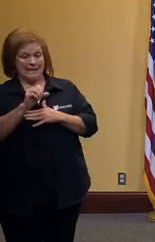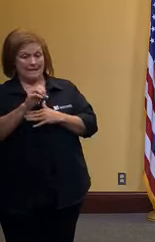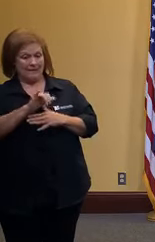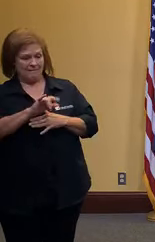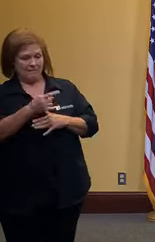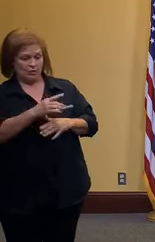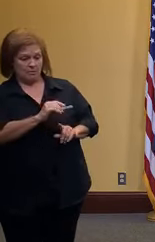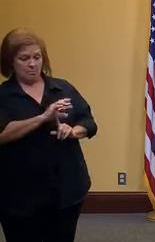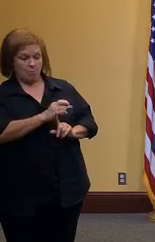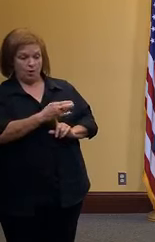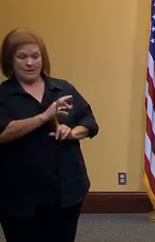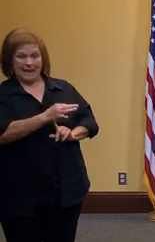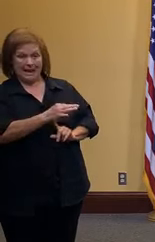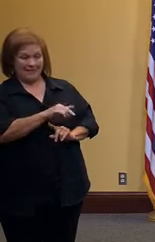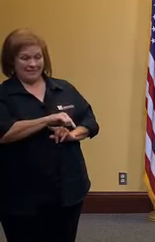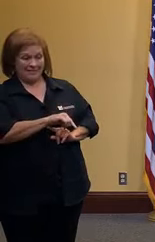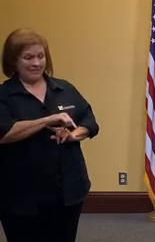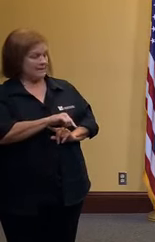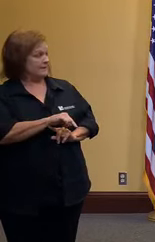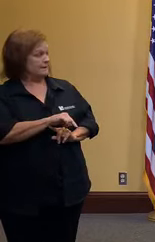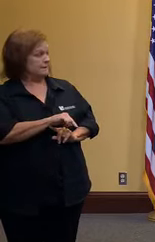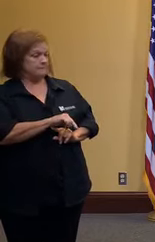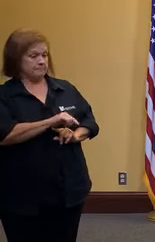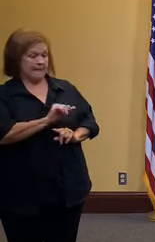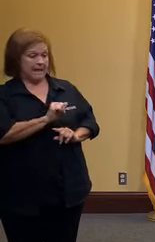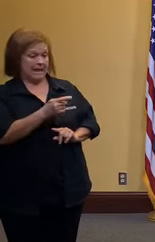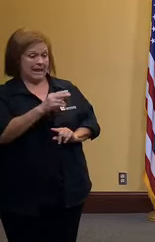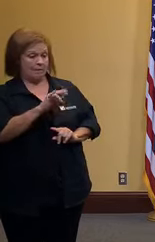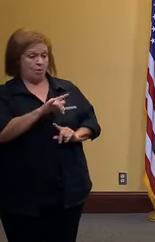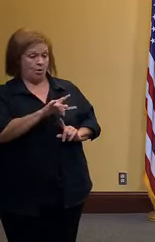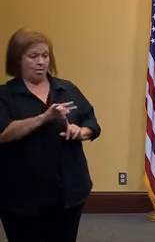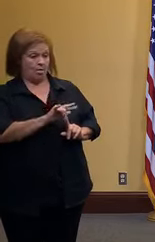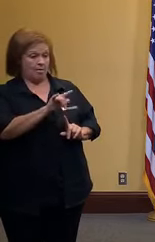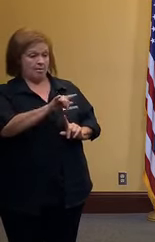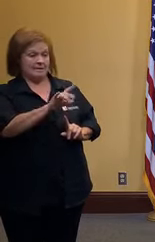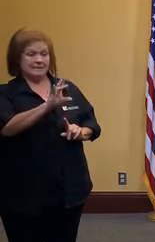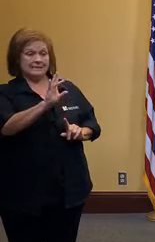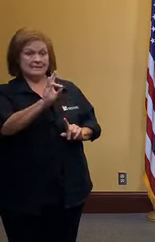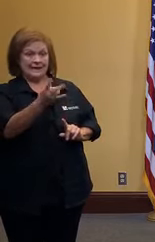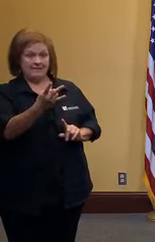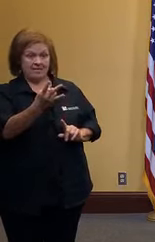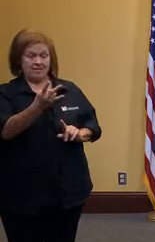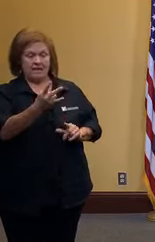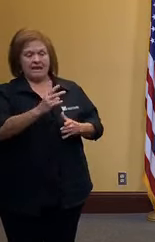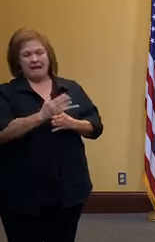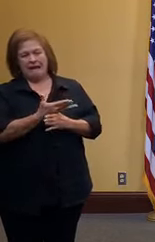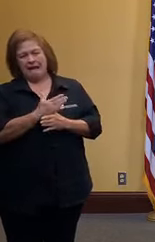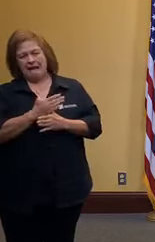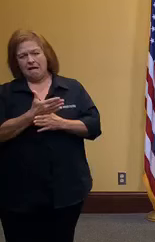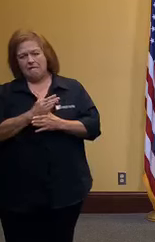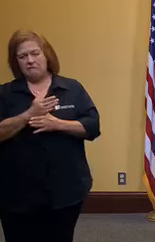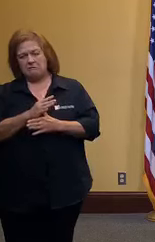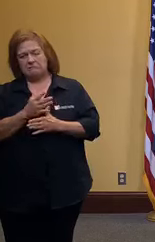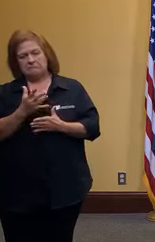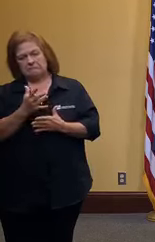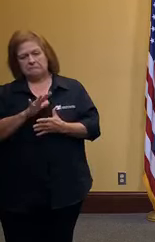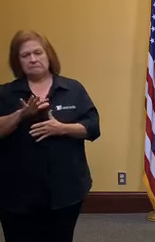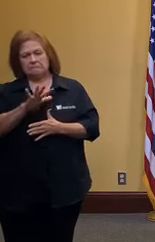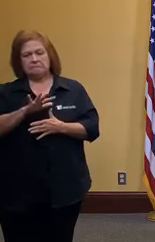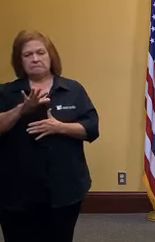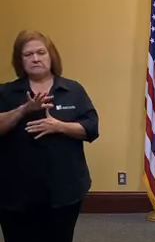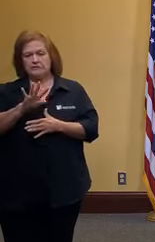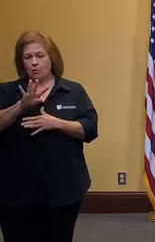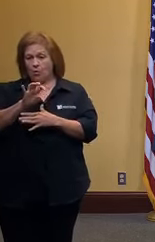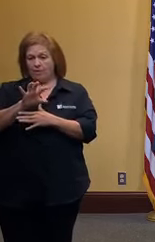first case was march 9th by april 7th we had an average our daily case number